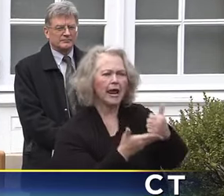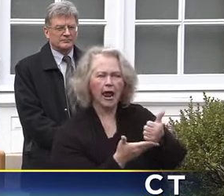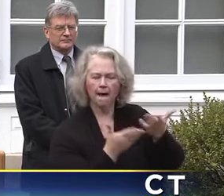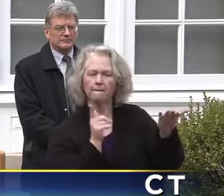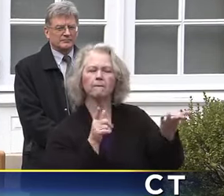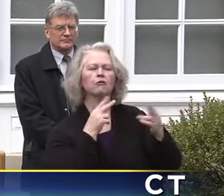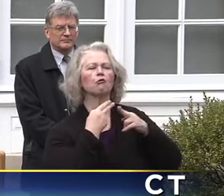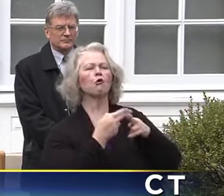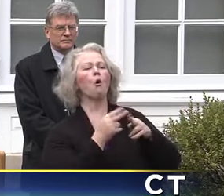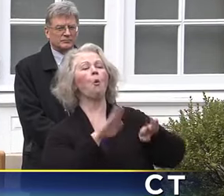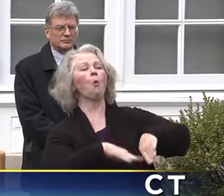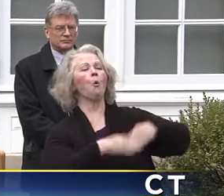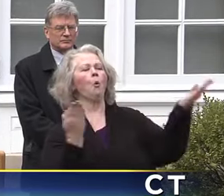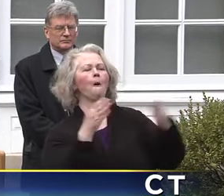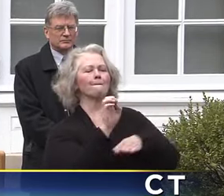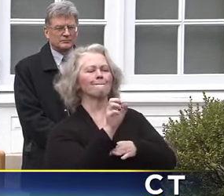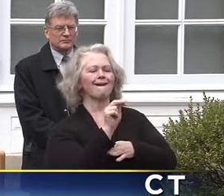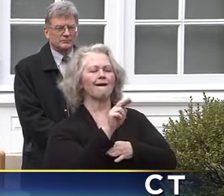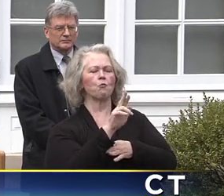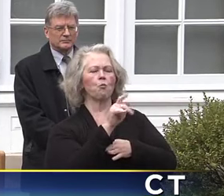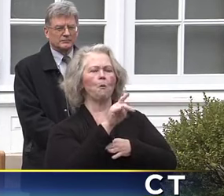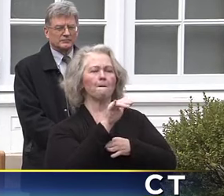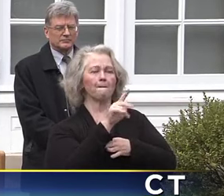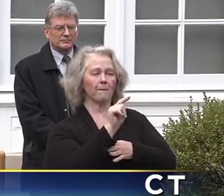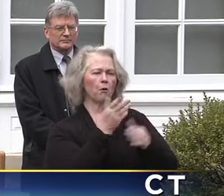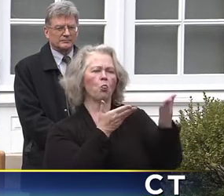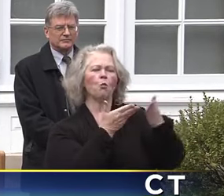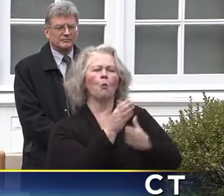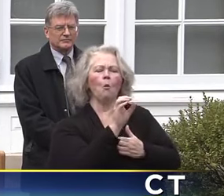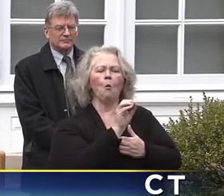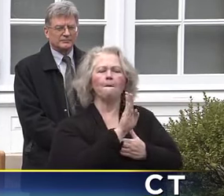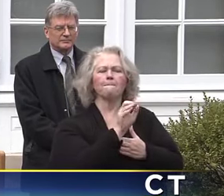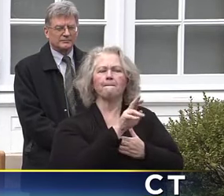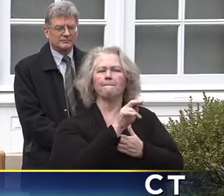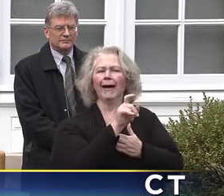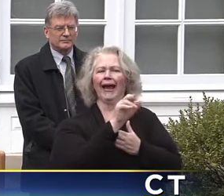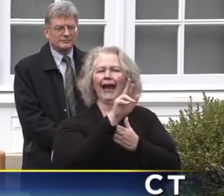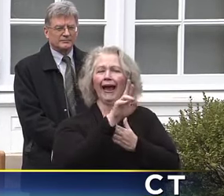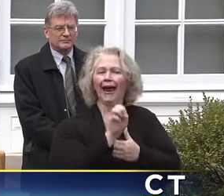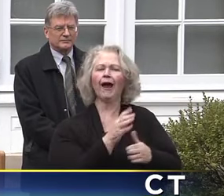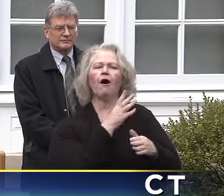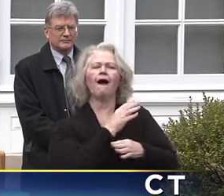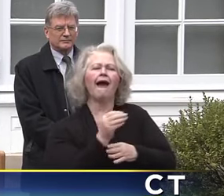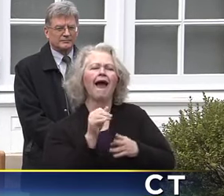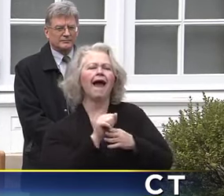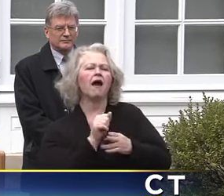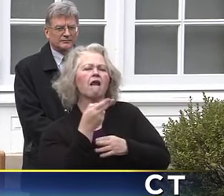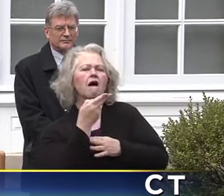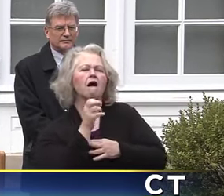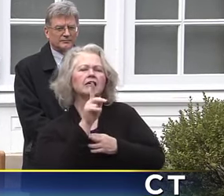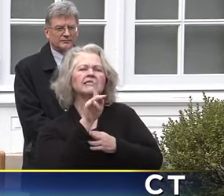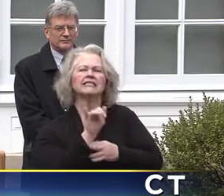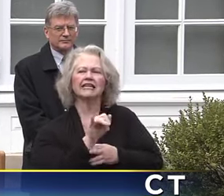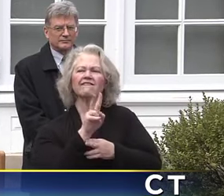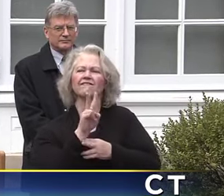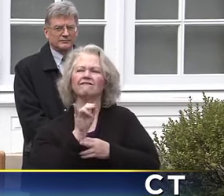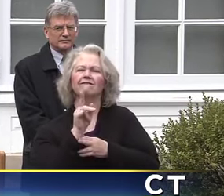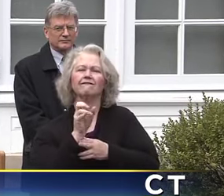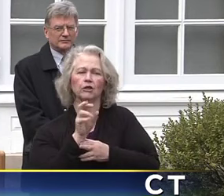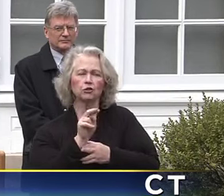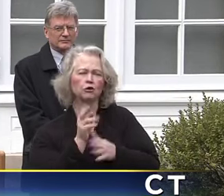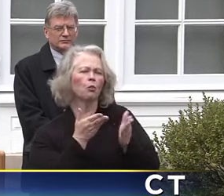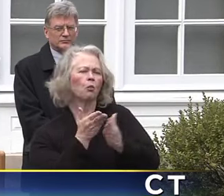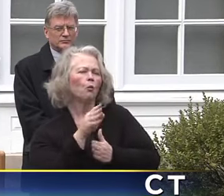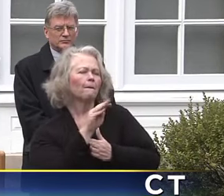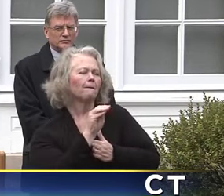we have open enrollment on the Obamacare exchange and also for Husky Vision, which is Medicaid. And it looks like we're going to get